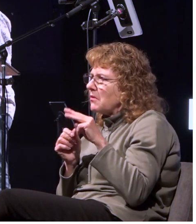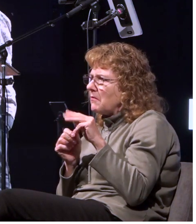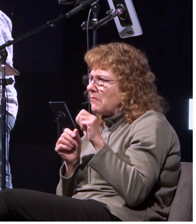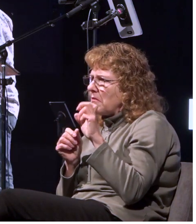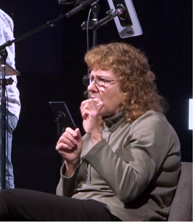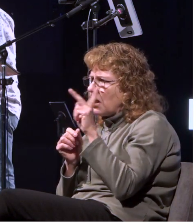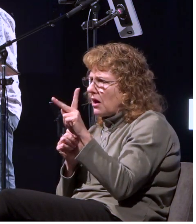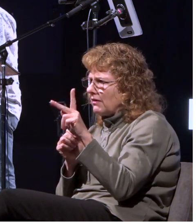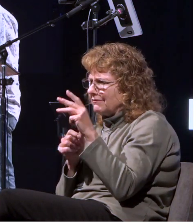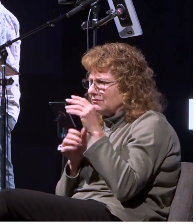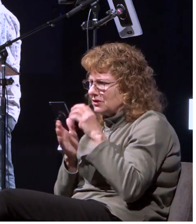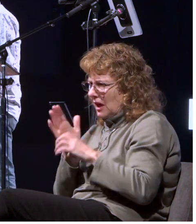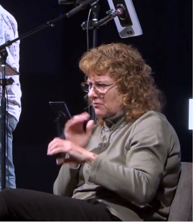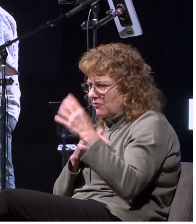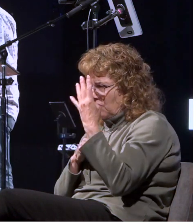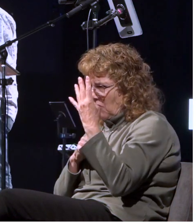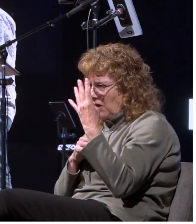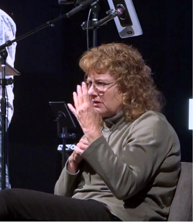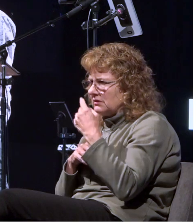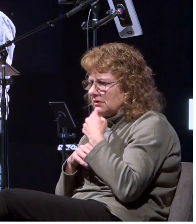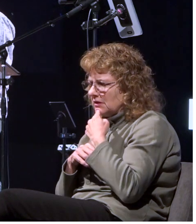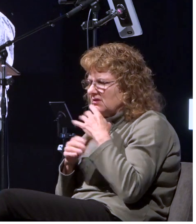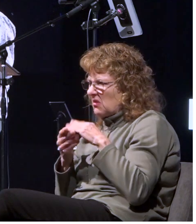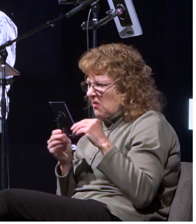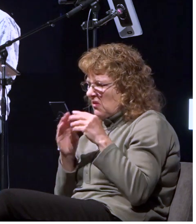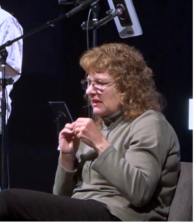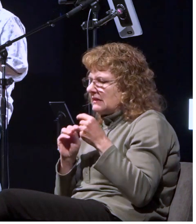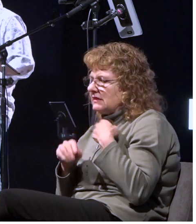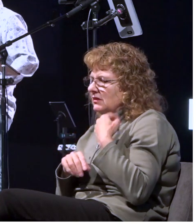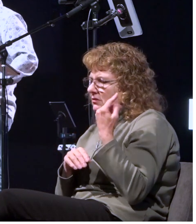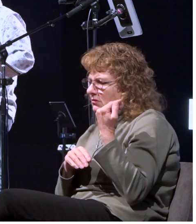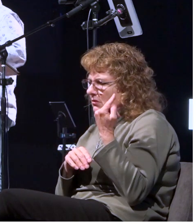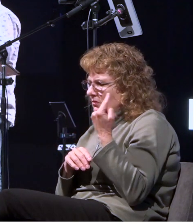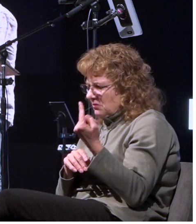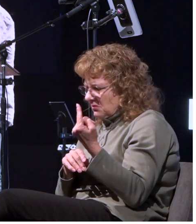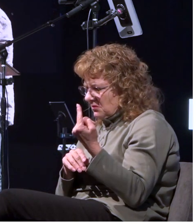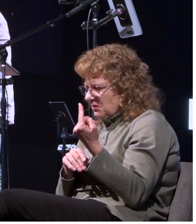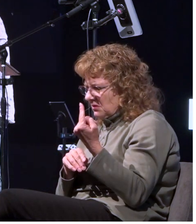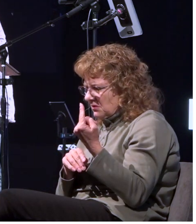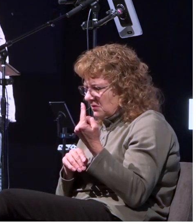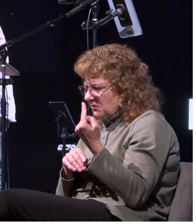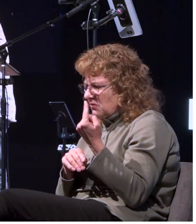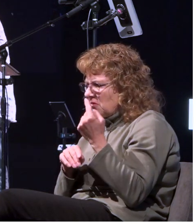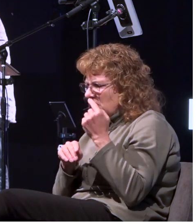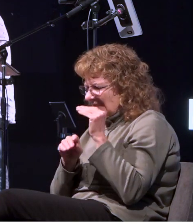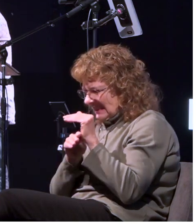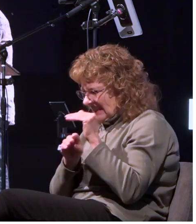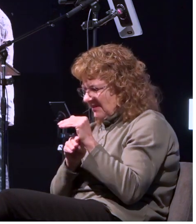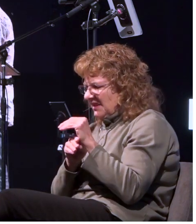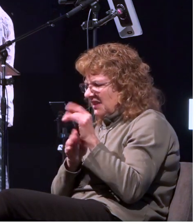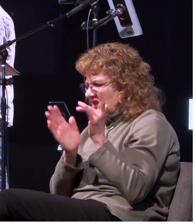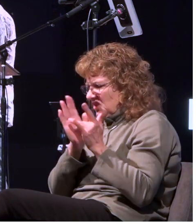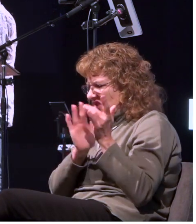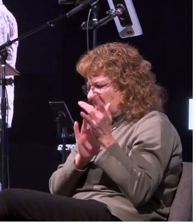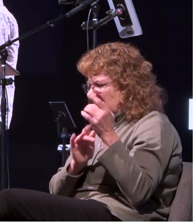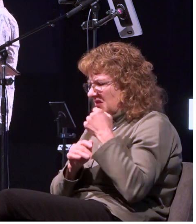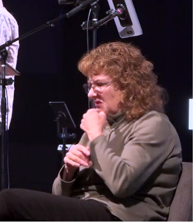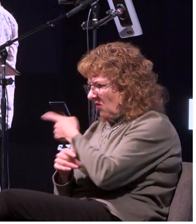uh the story is this on the same evening when uh on the same day when evening had come jesus said to his disciples let us